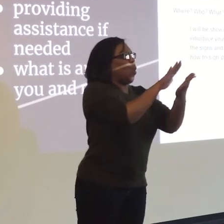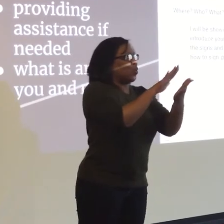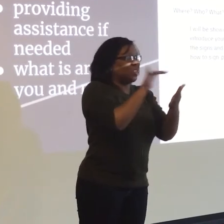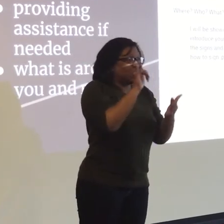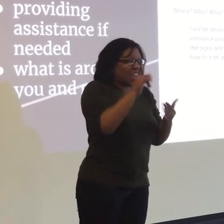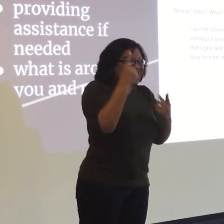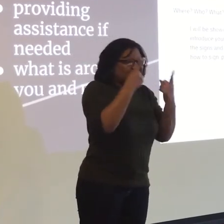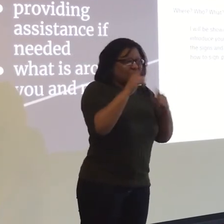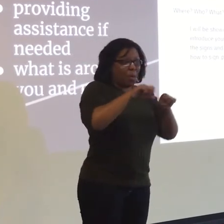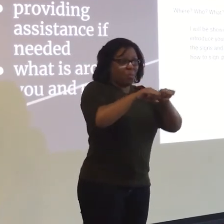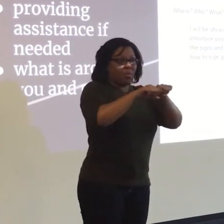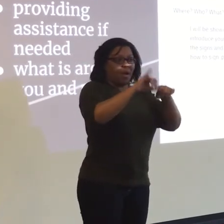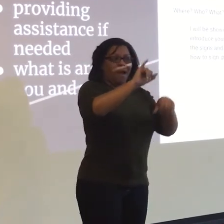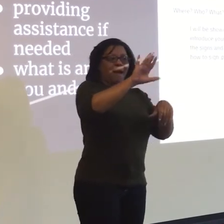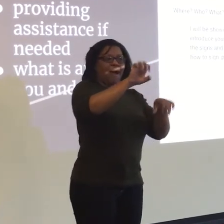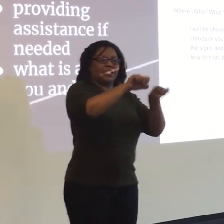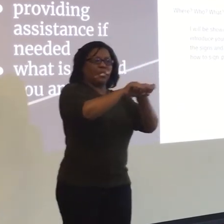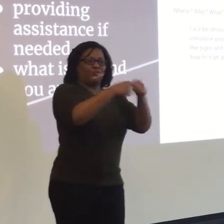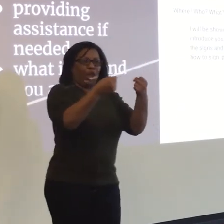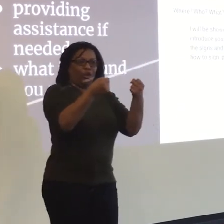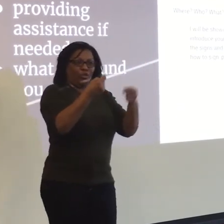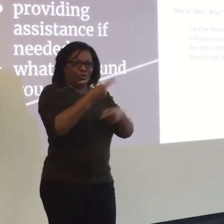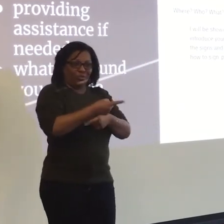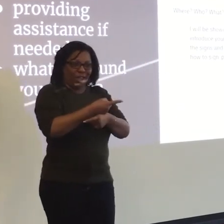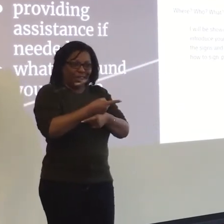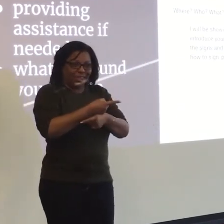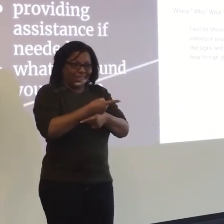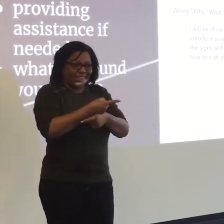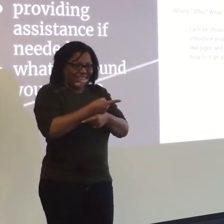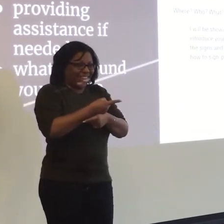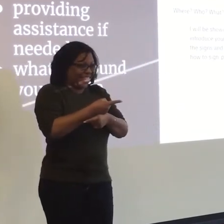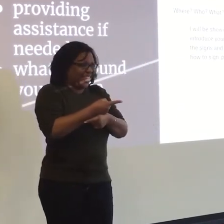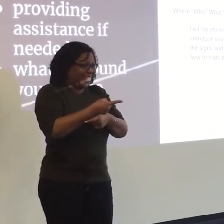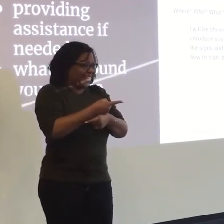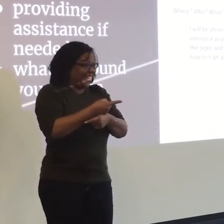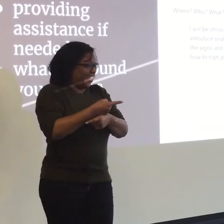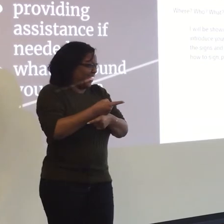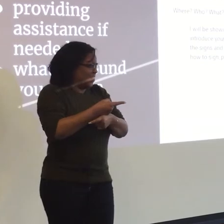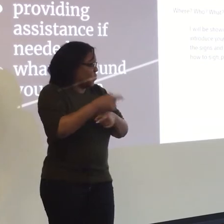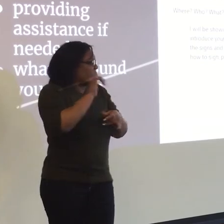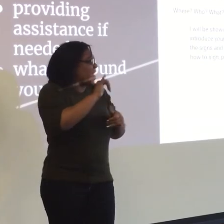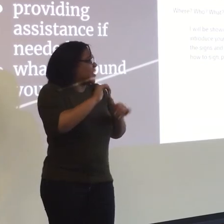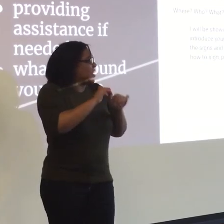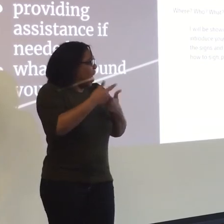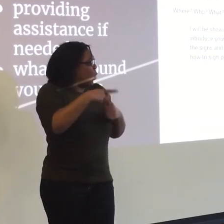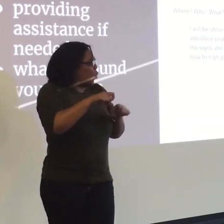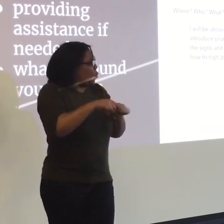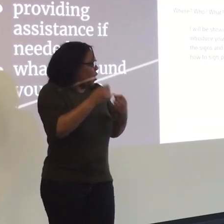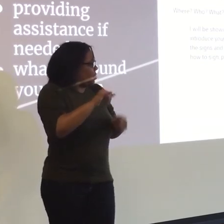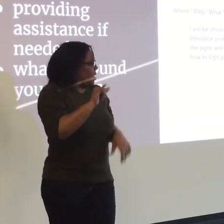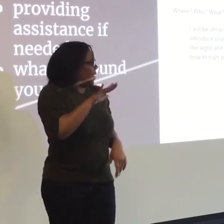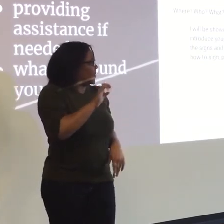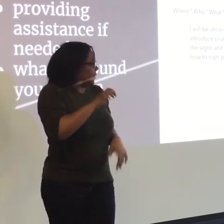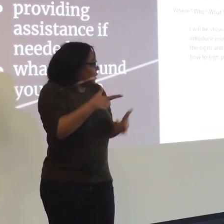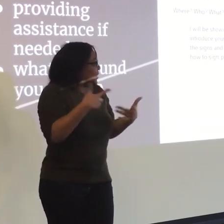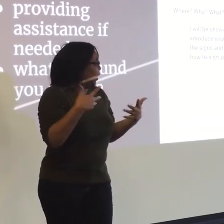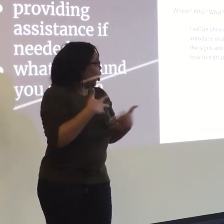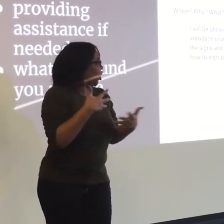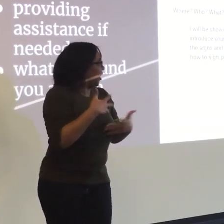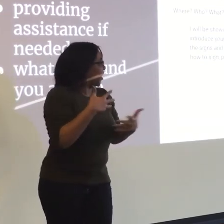get up and approach someone and break the ice? It's kind of an icebreaker, right? So,